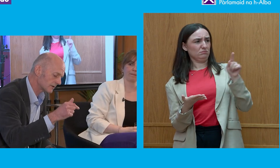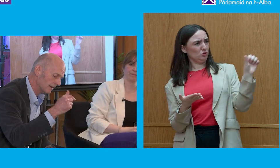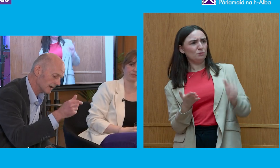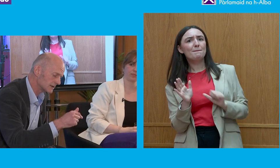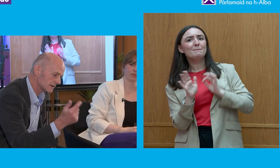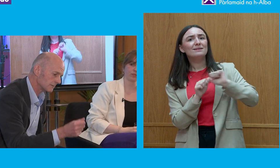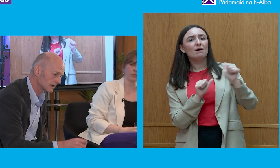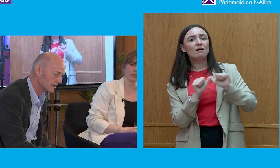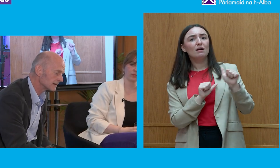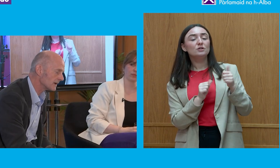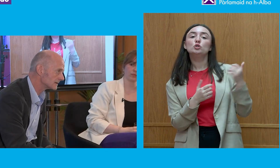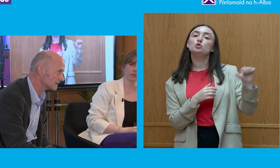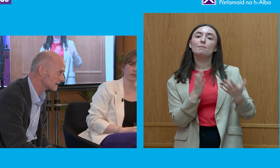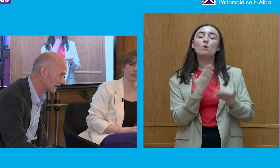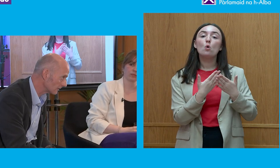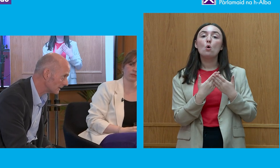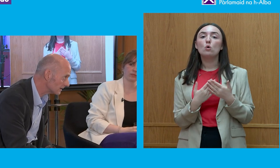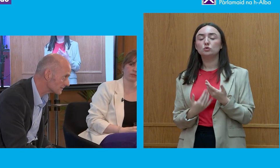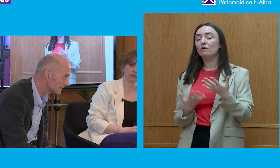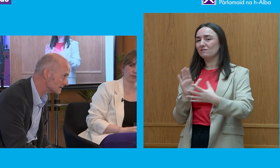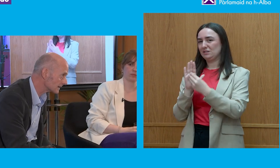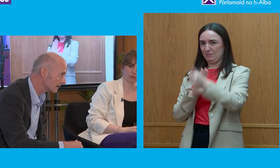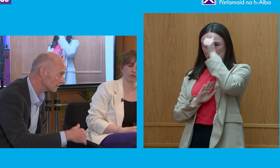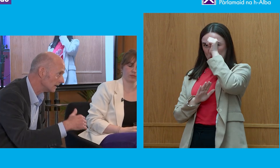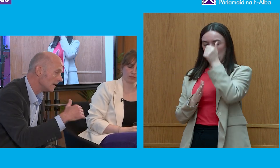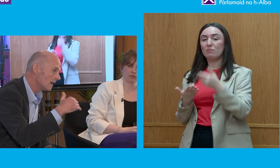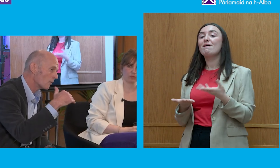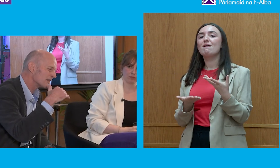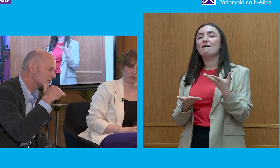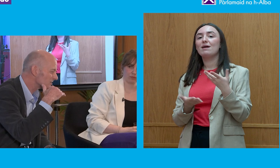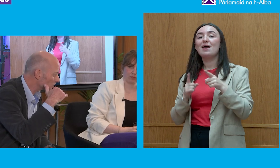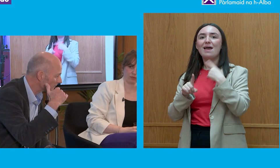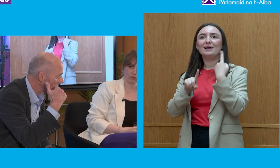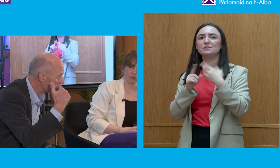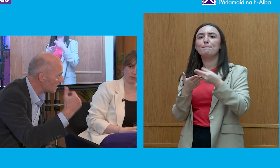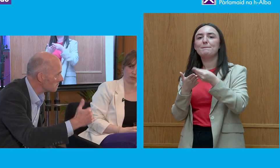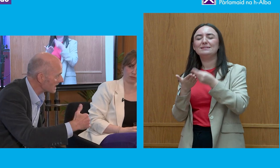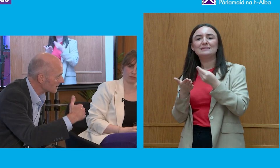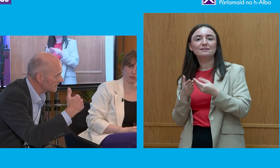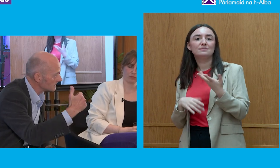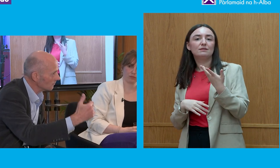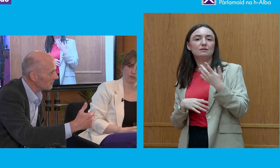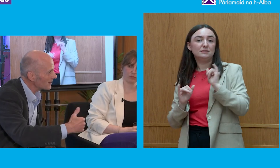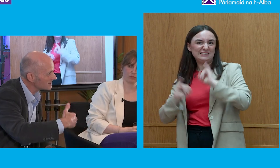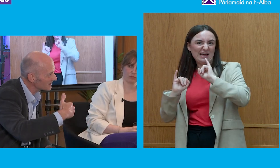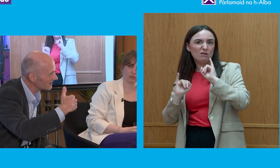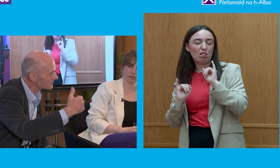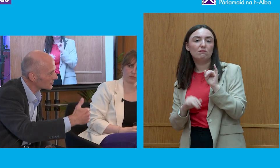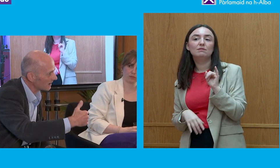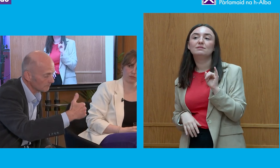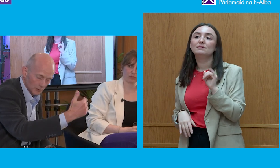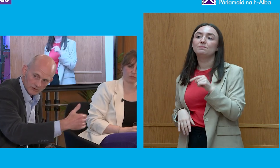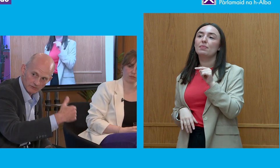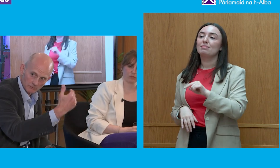to illustrate that, you take something like the expenses scandal. Do remember the expenses scandal? Where there was a sort of a mechanism basically